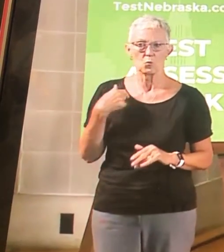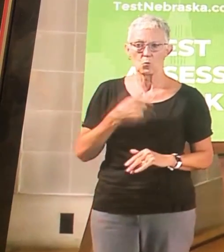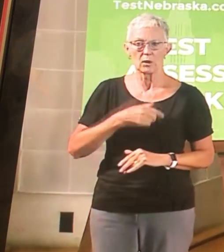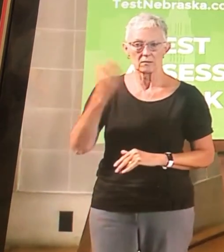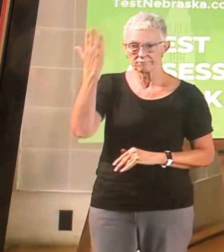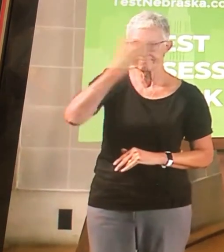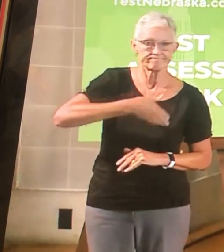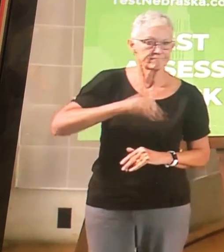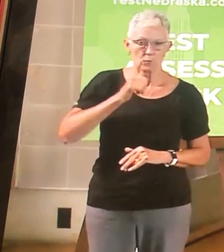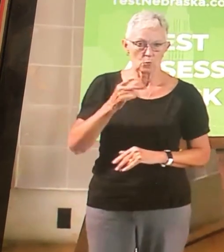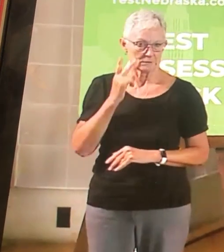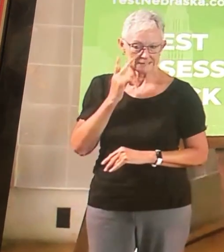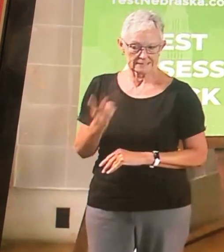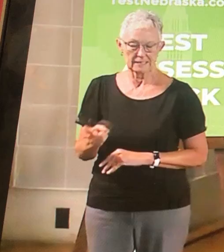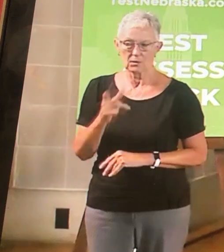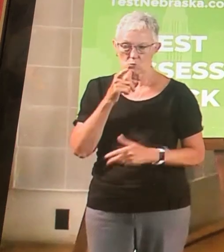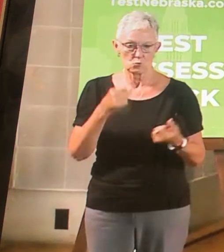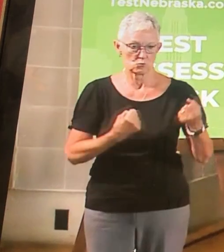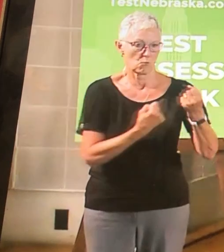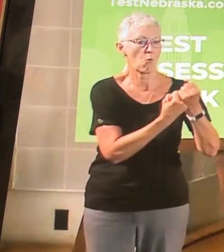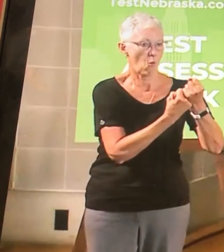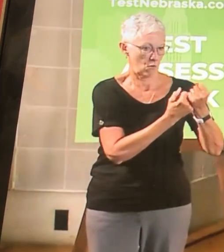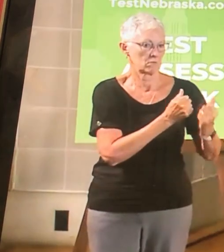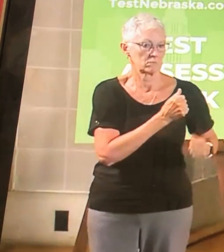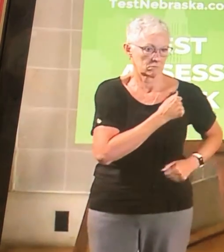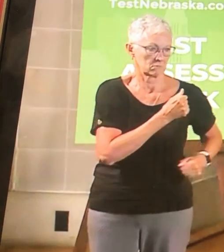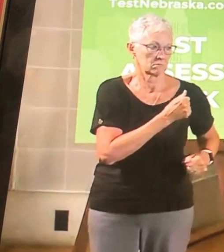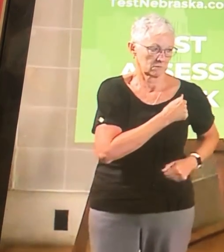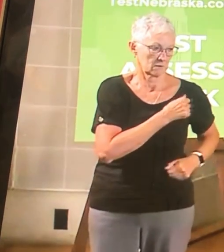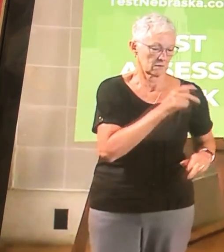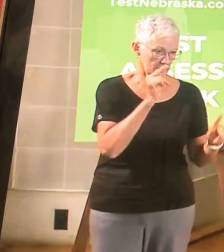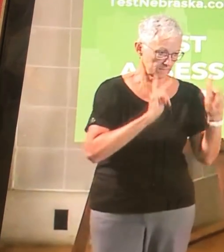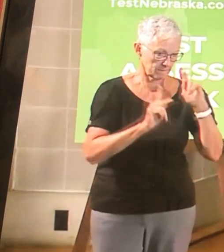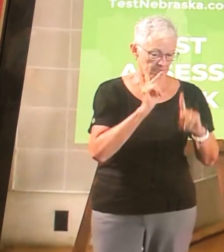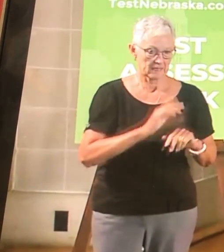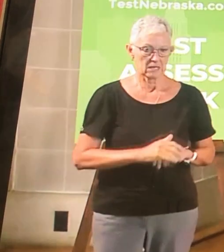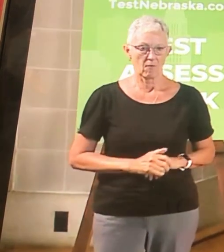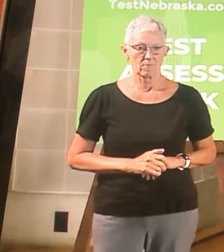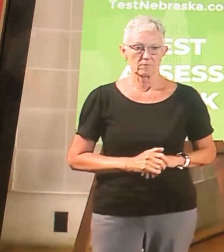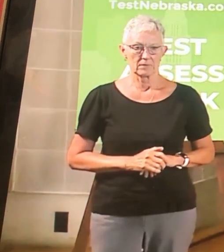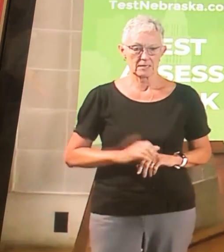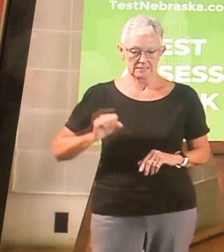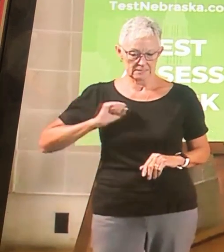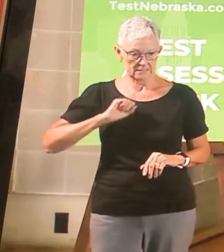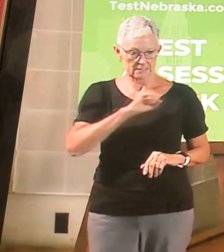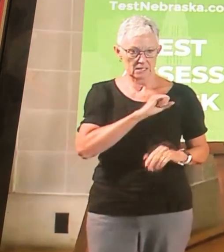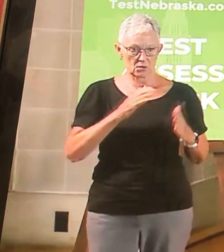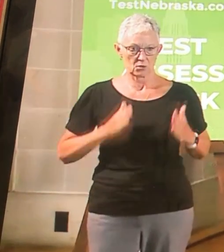state in the country. With the help of Senator Lowe and